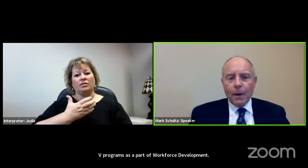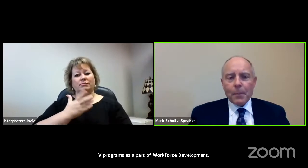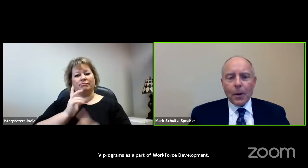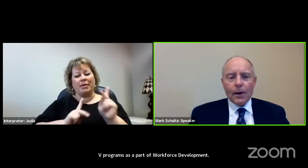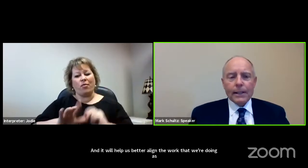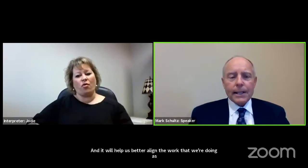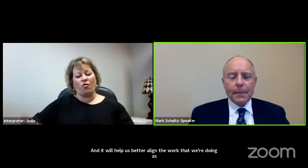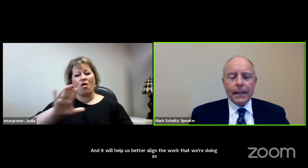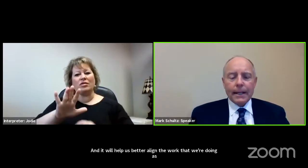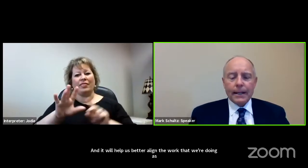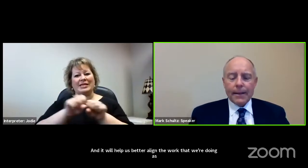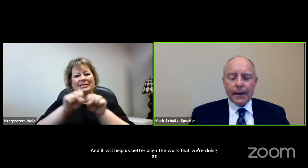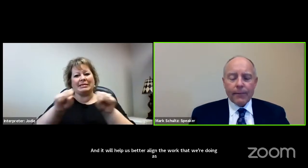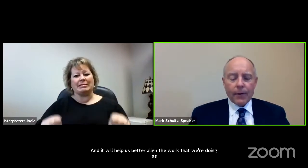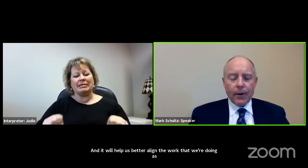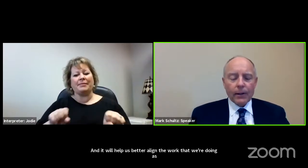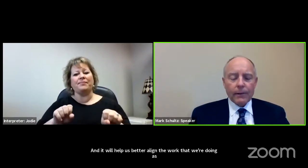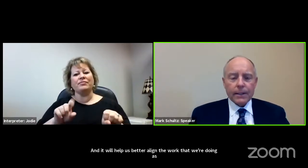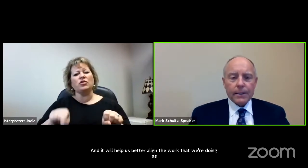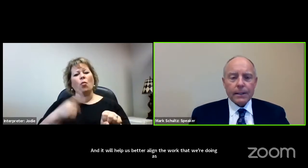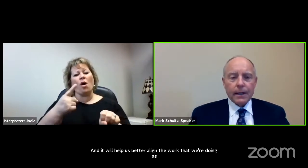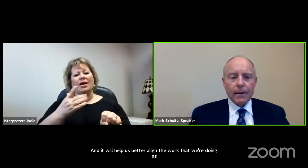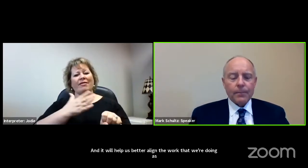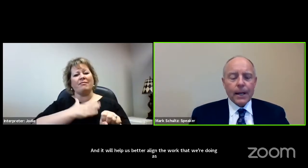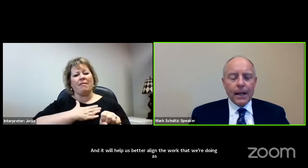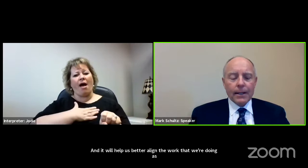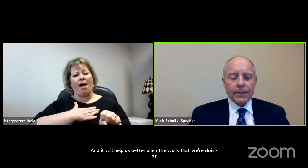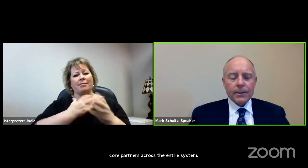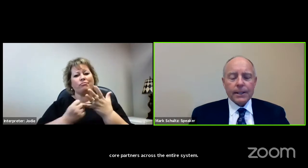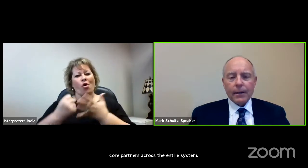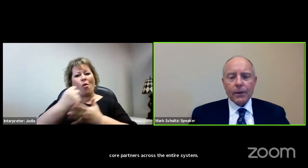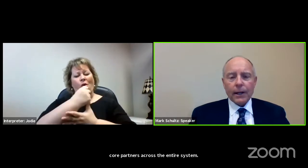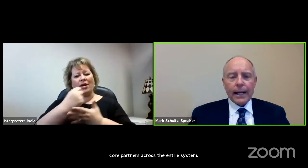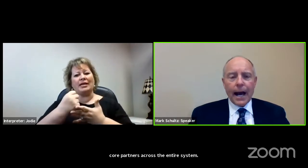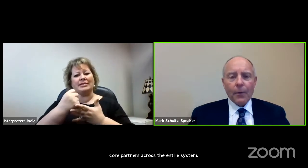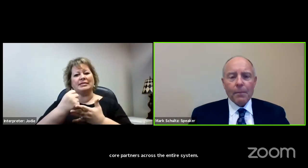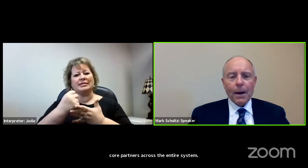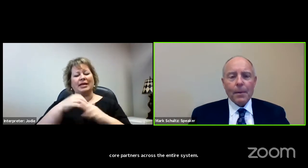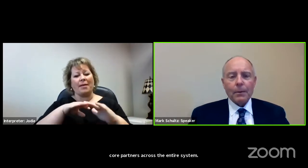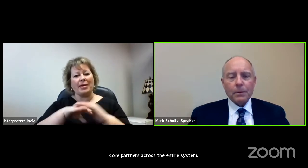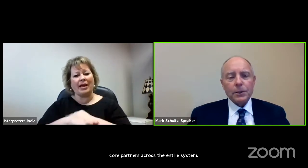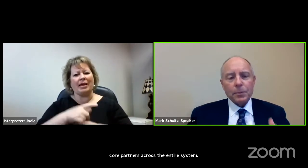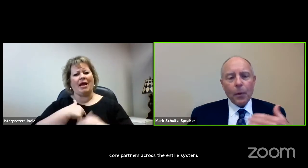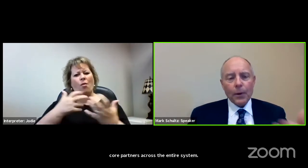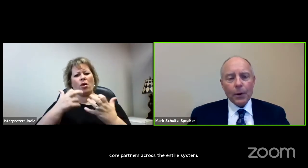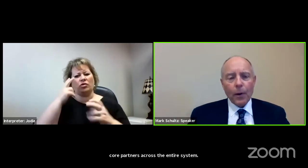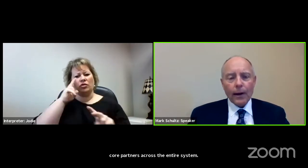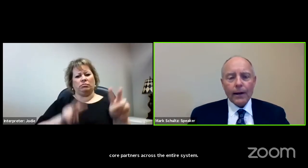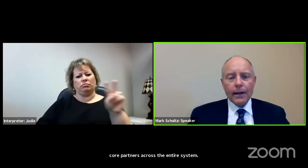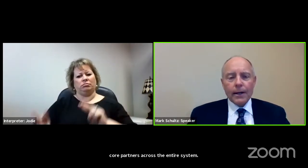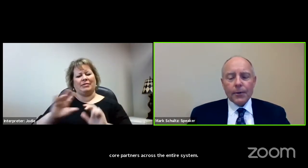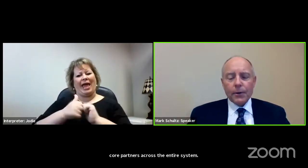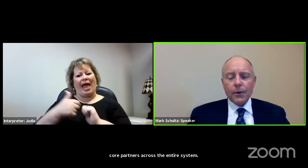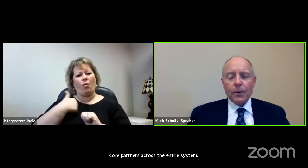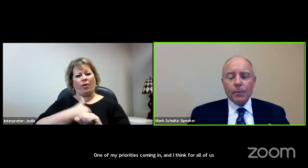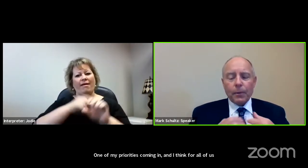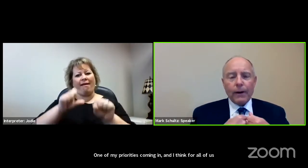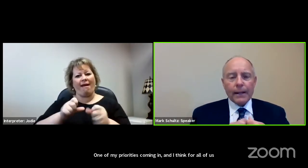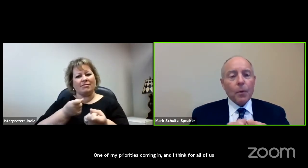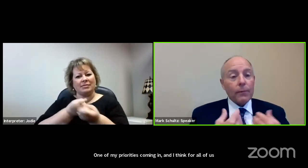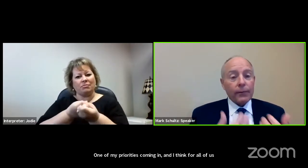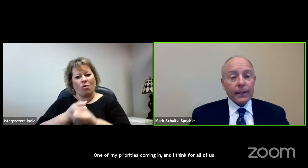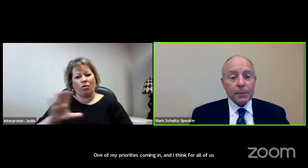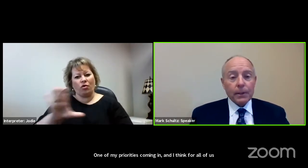So one of my priorities coming in, and I think for all of us, is to take a look at how we might be able to support your work through